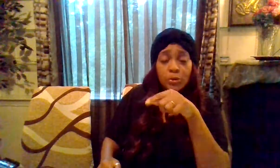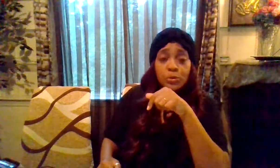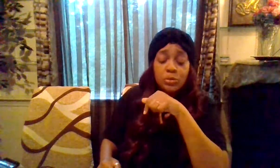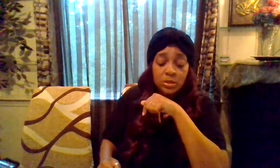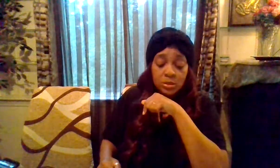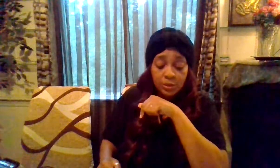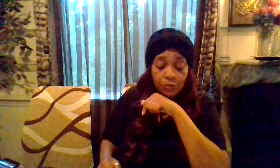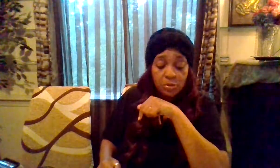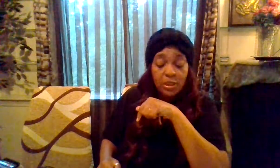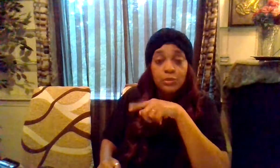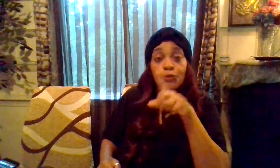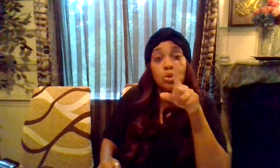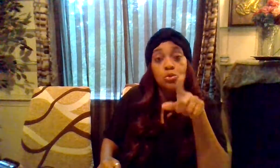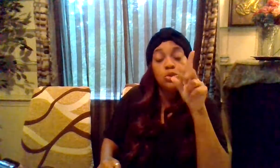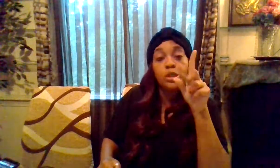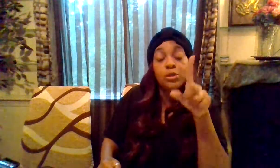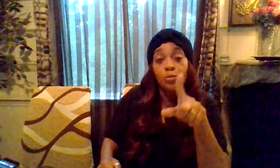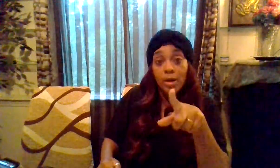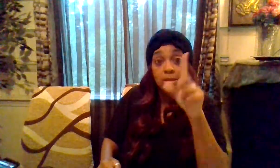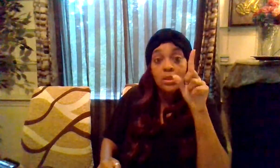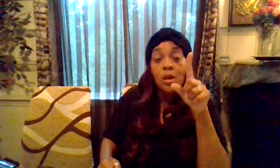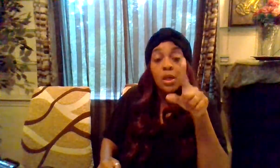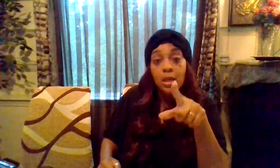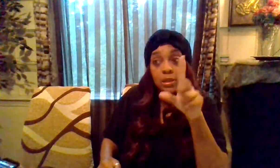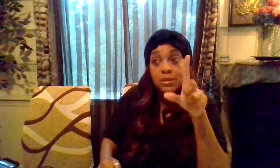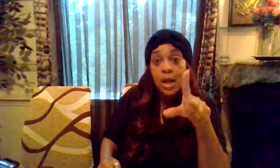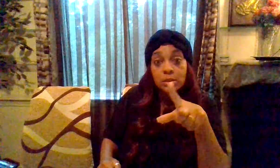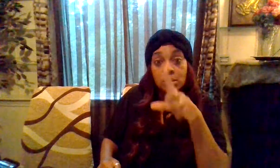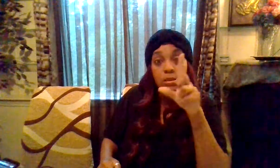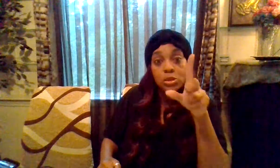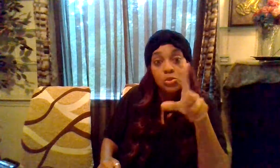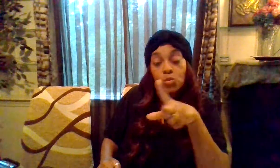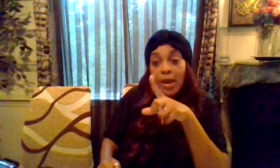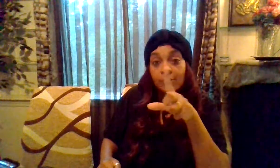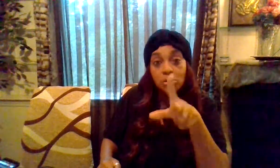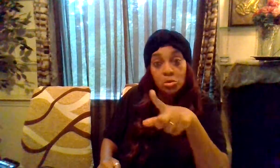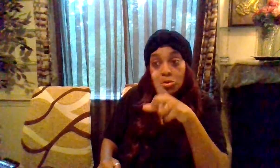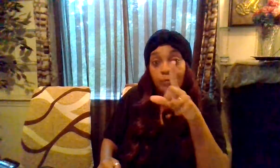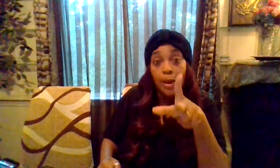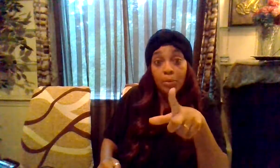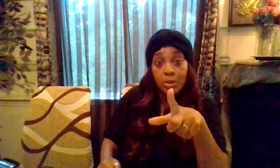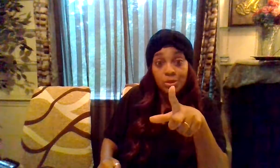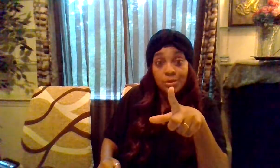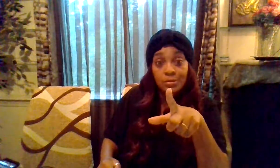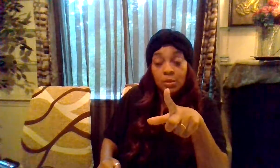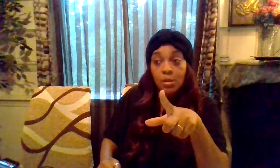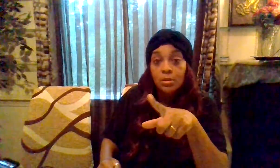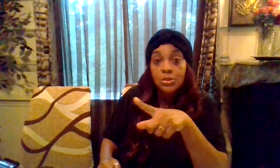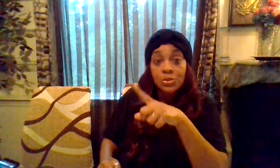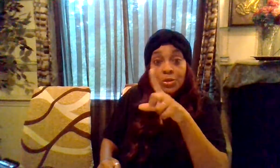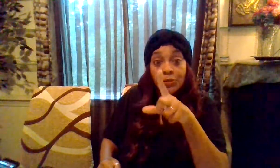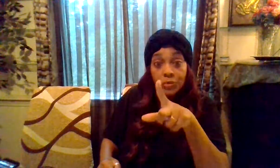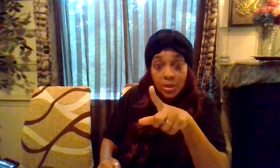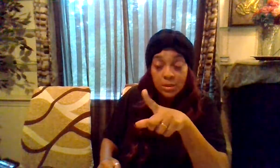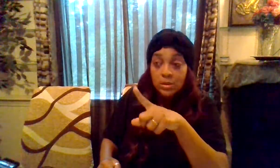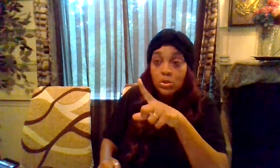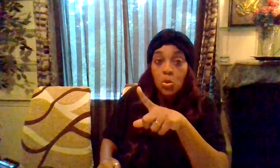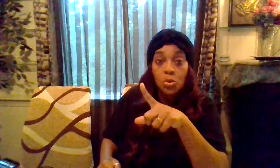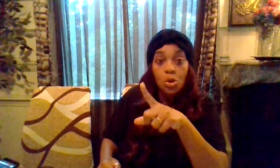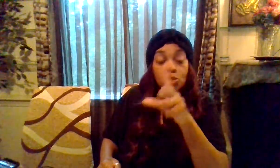going through these different things for you to erase any toxicity you have still in your vibration these are the different things that's going on